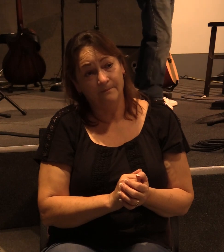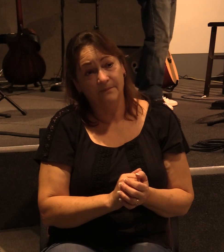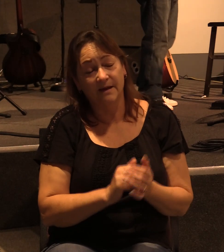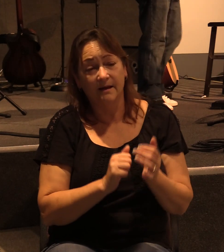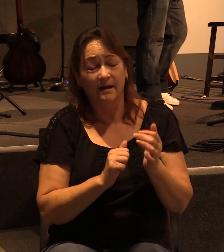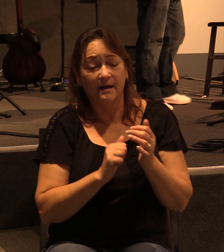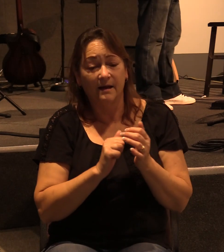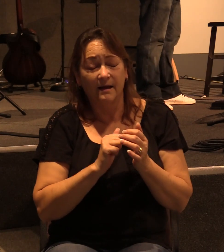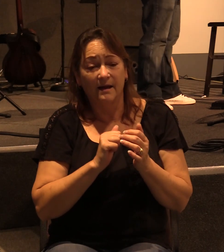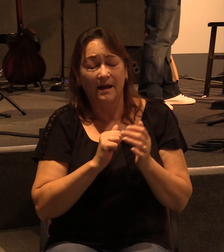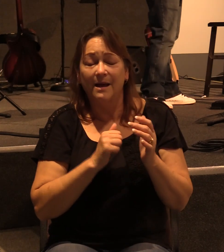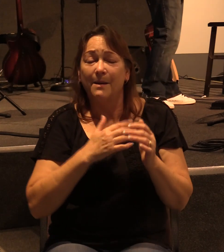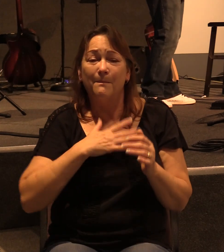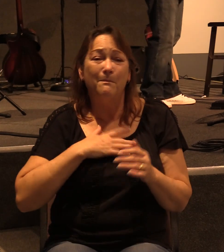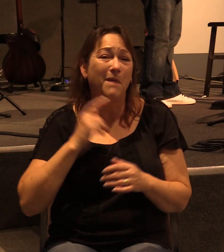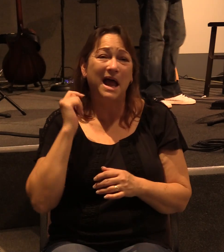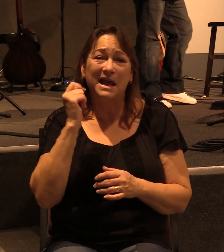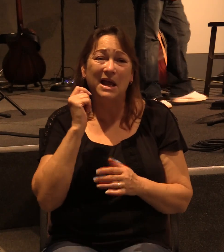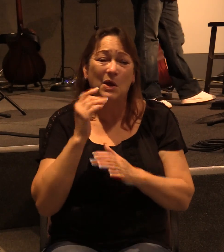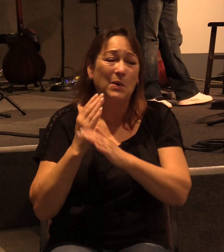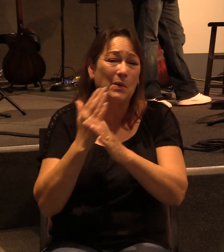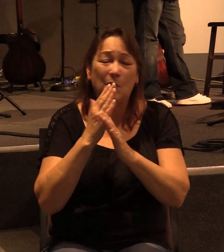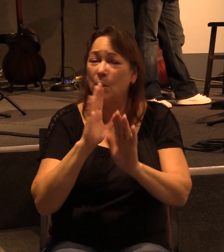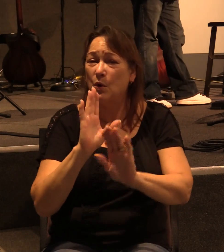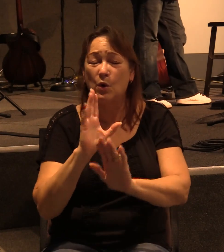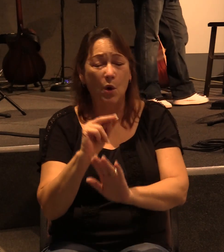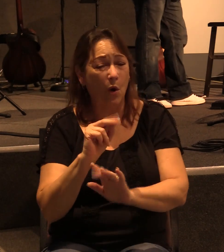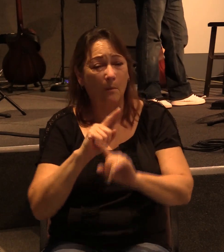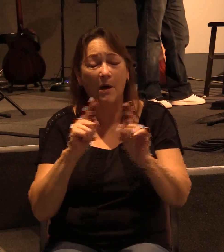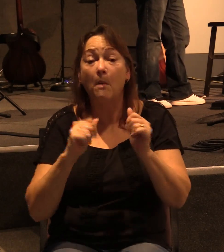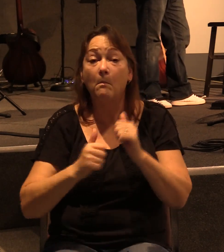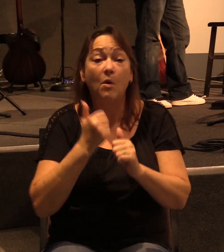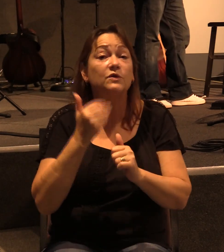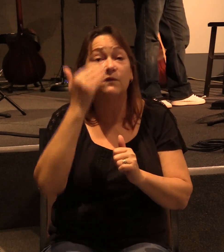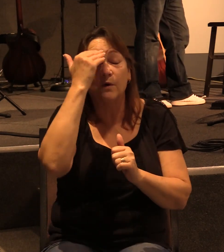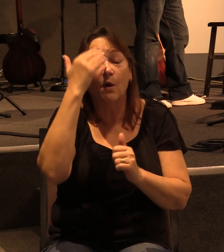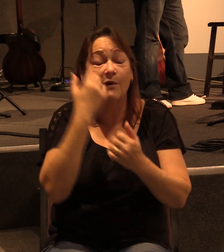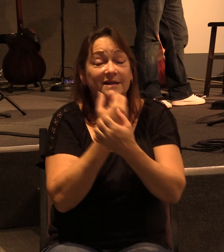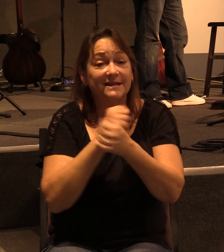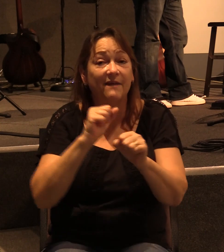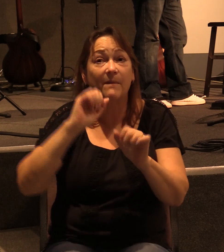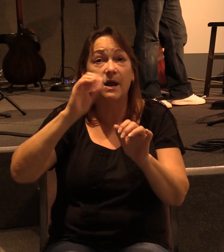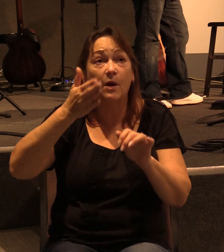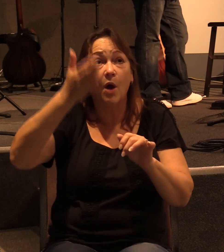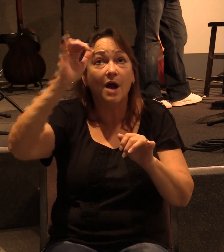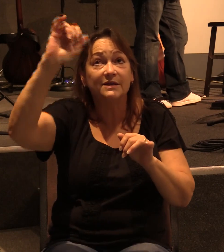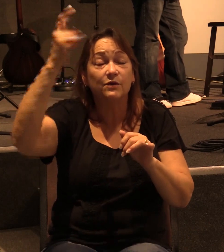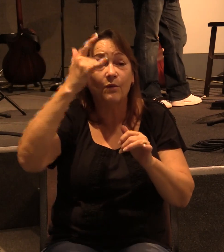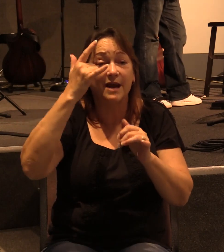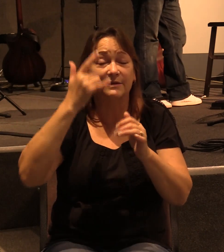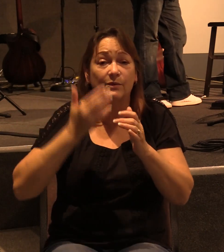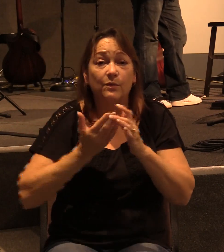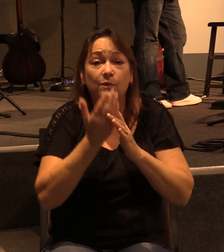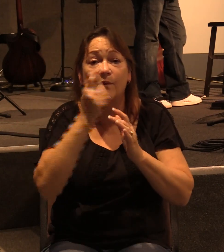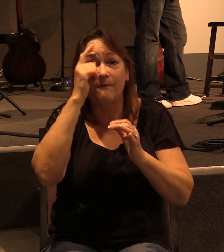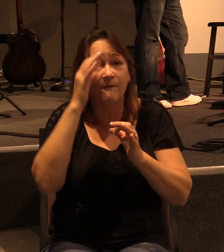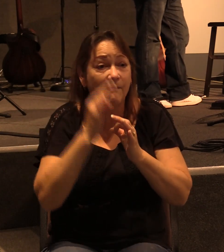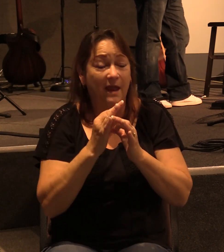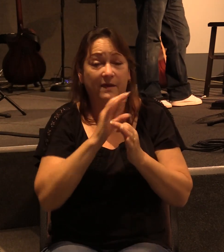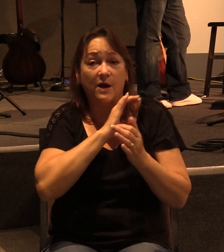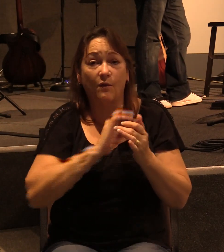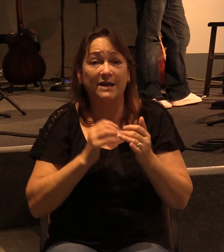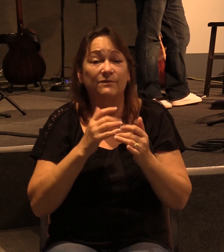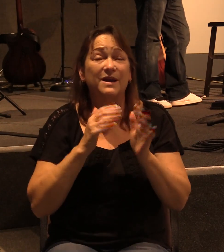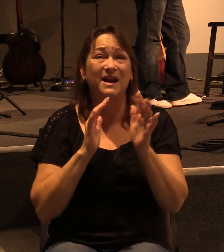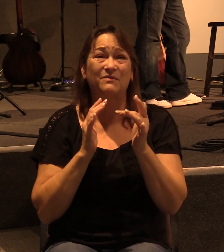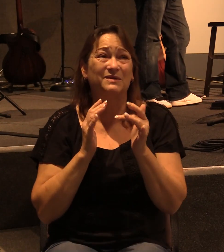I'm not going to get into my testimony or nothing, you know, but most of you know I was saved by God's grace through faith in Christ when I was in